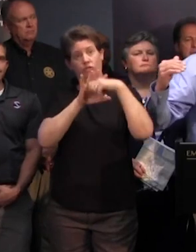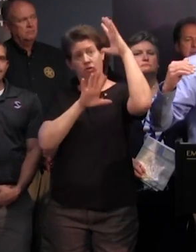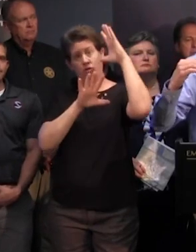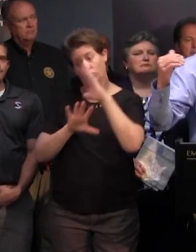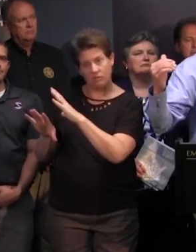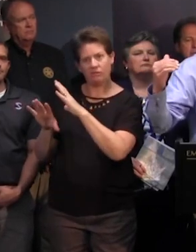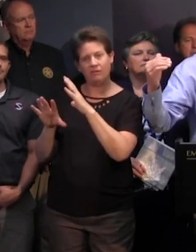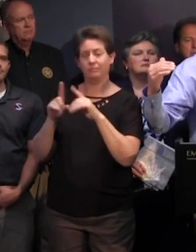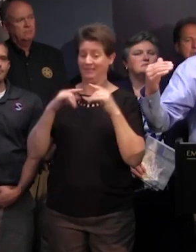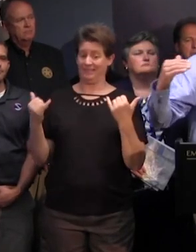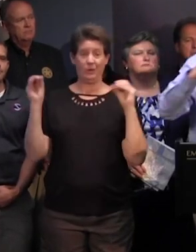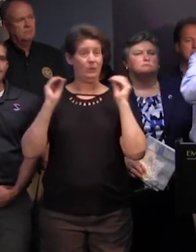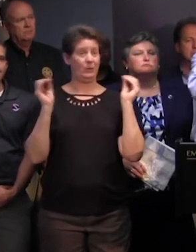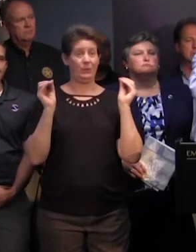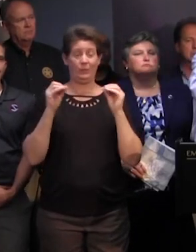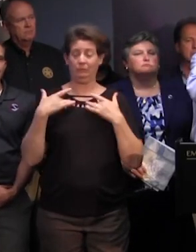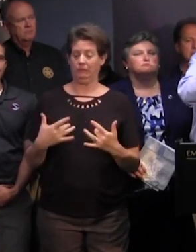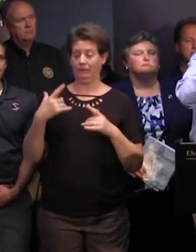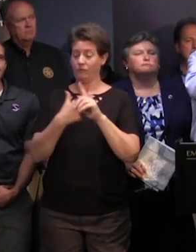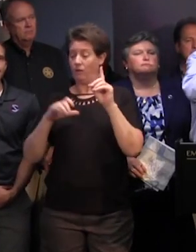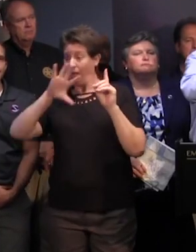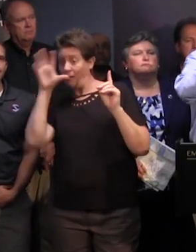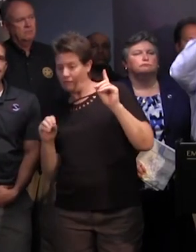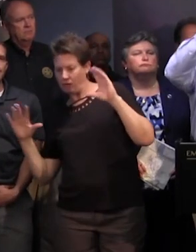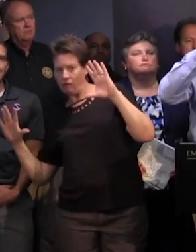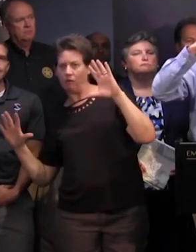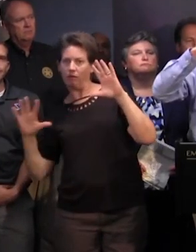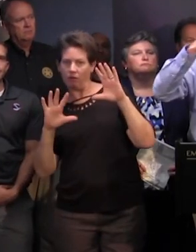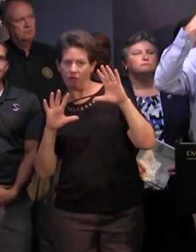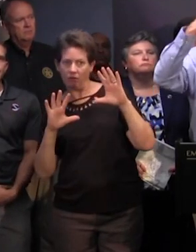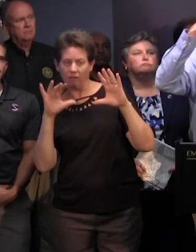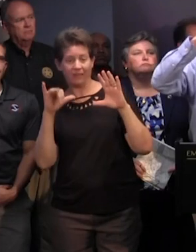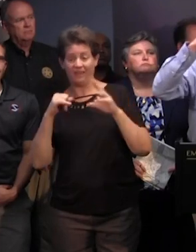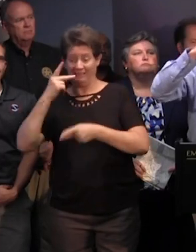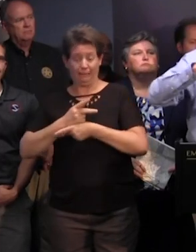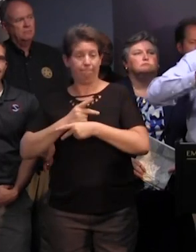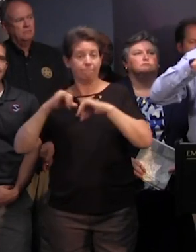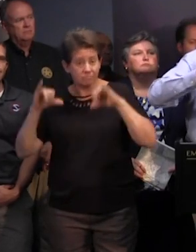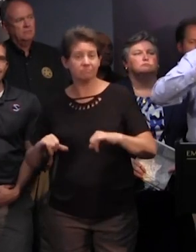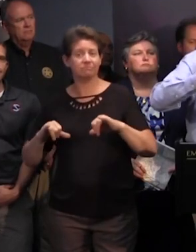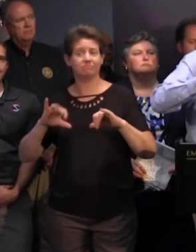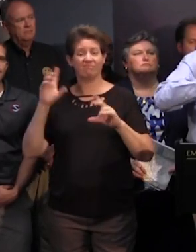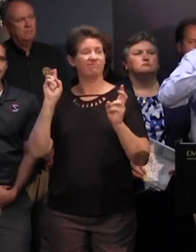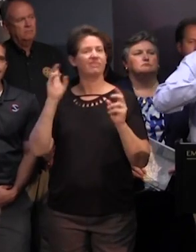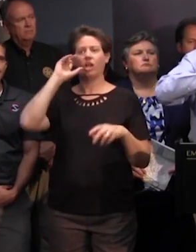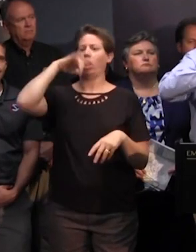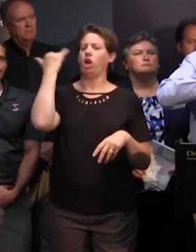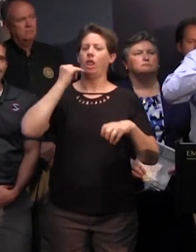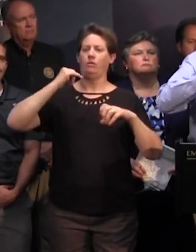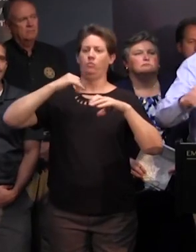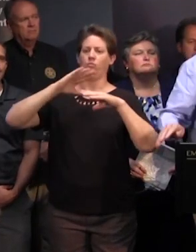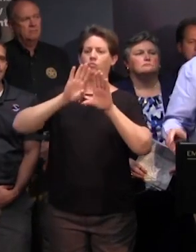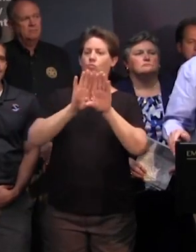hurricane as it comes from africa across the atlantic towards us is holding it down just like a wall would hold like a rail